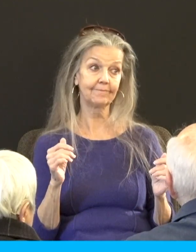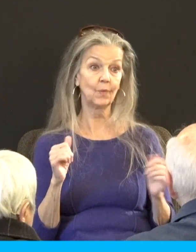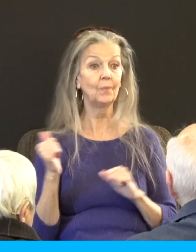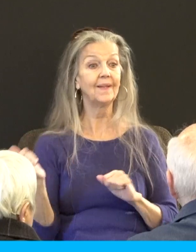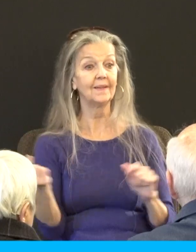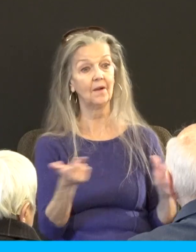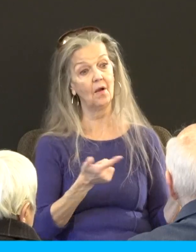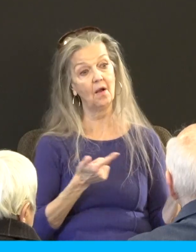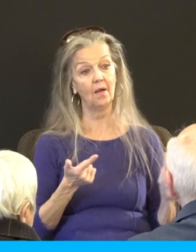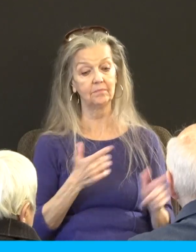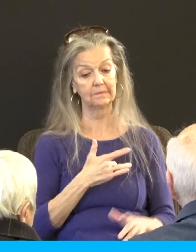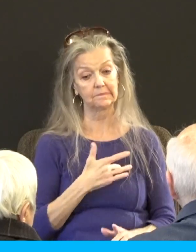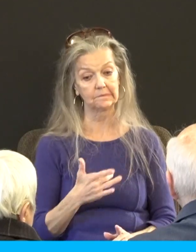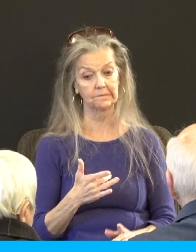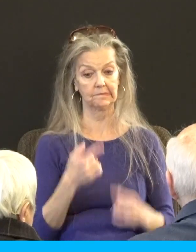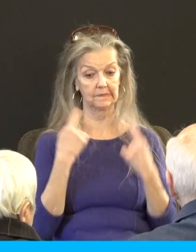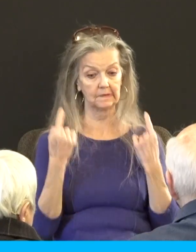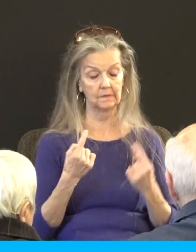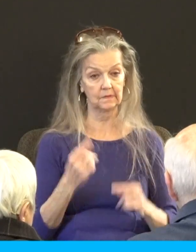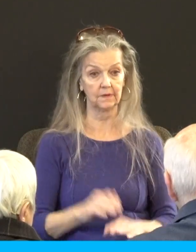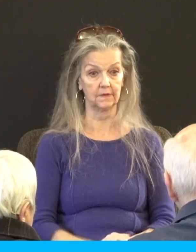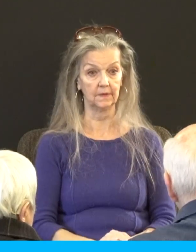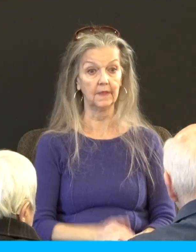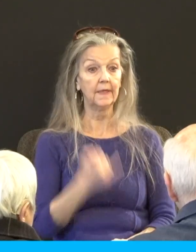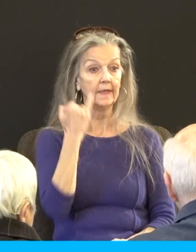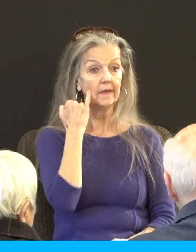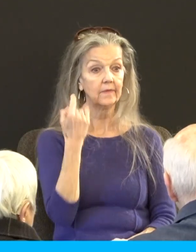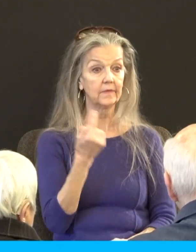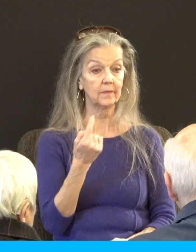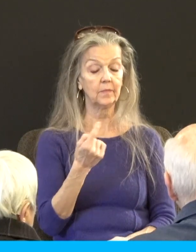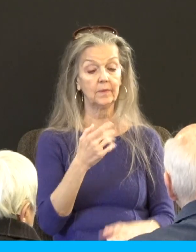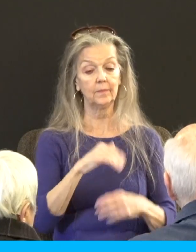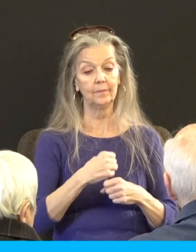someone steps out they made a bad decision for whatever reason